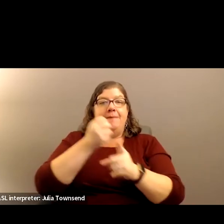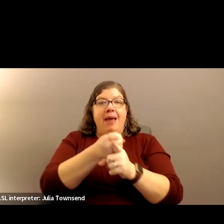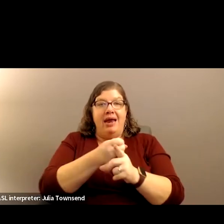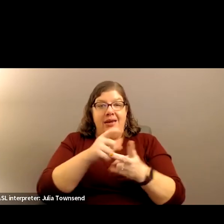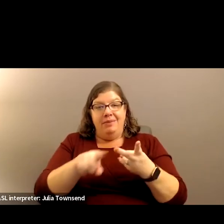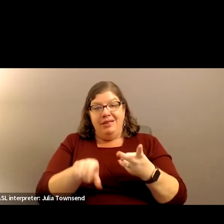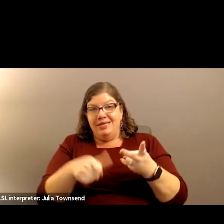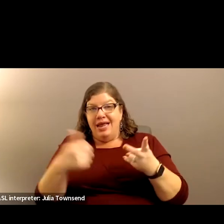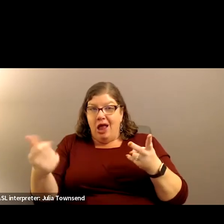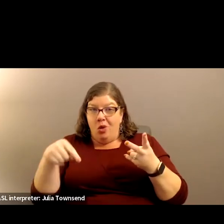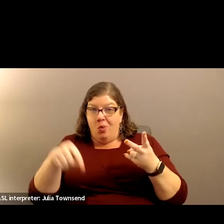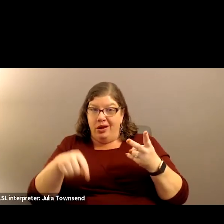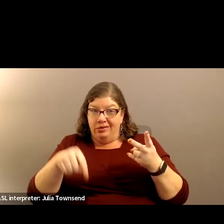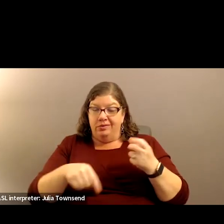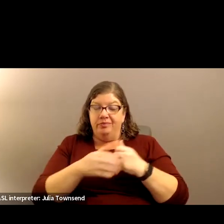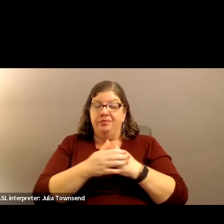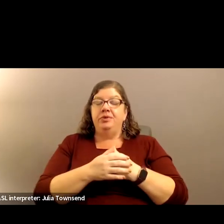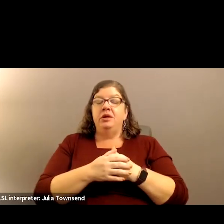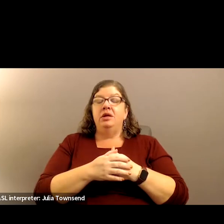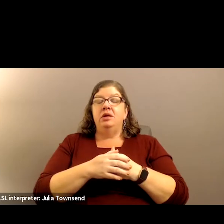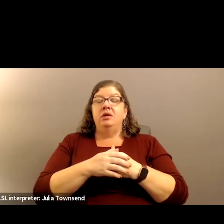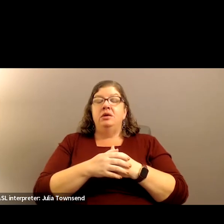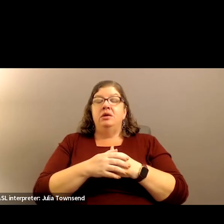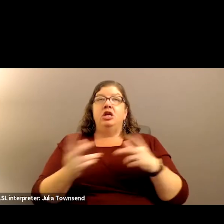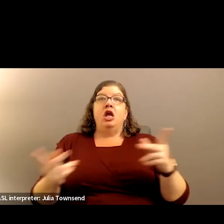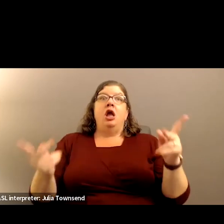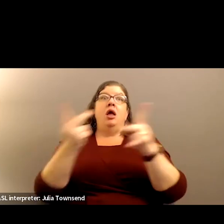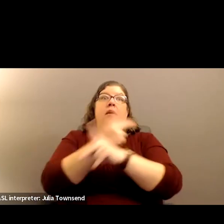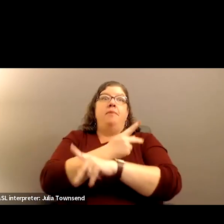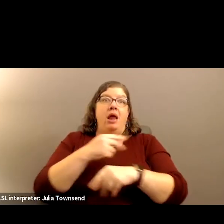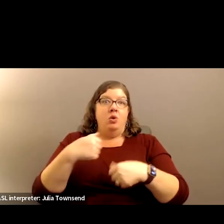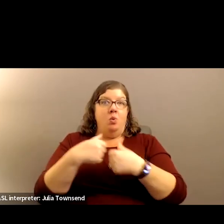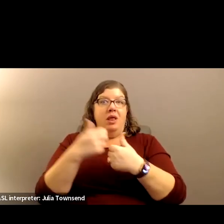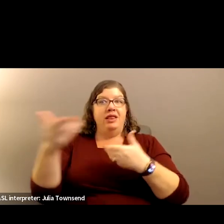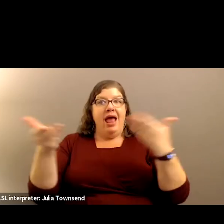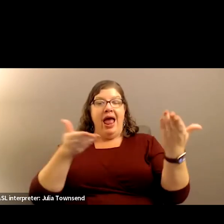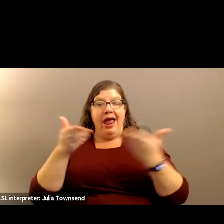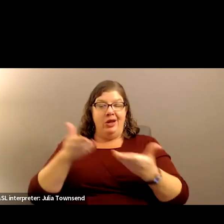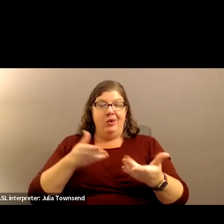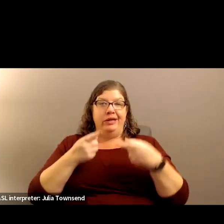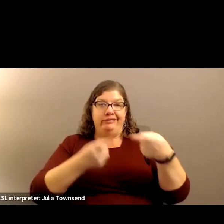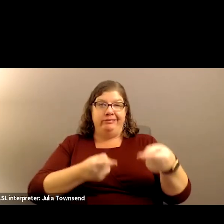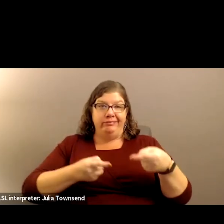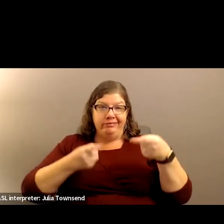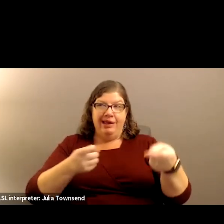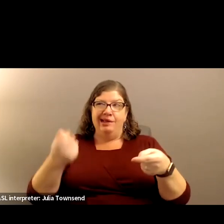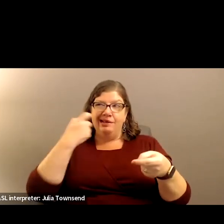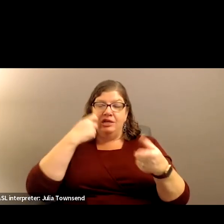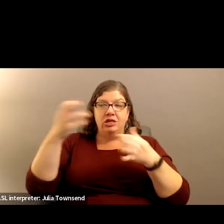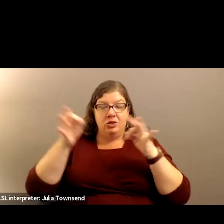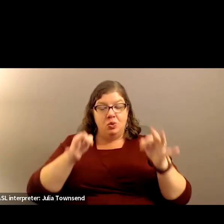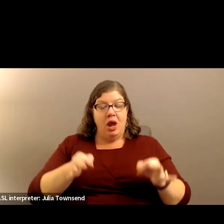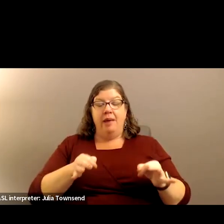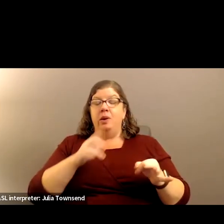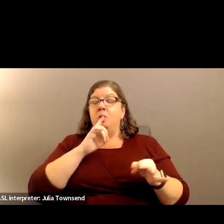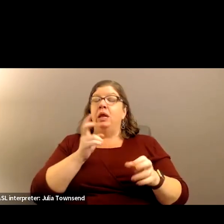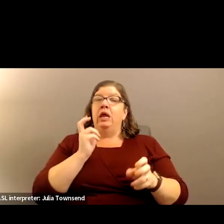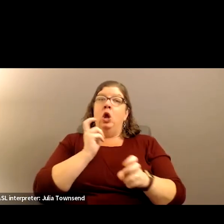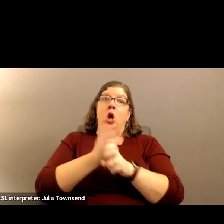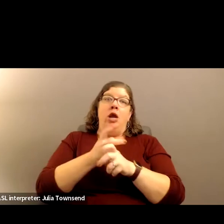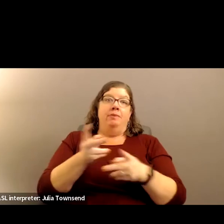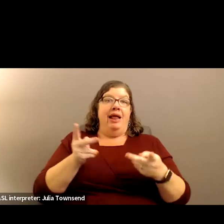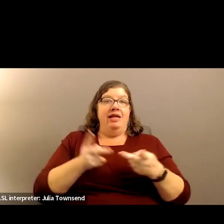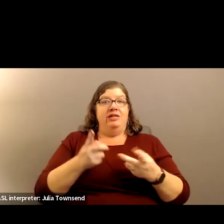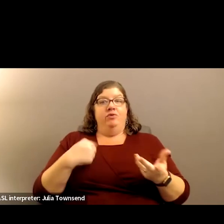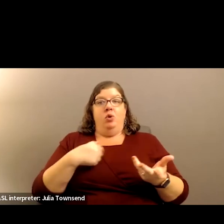another one. And so compounded with the hiring landscape that Dr. Becchio referred to, it's just really a tough space